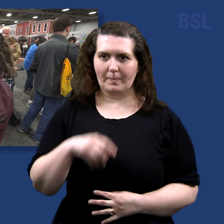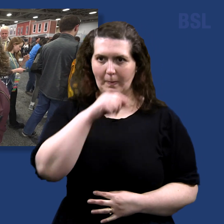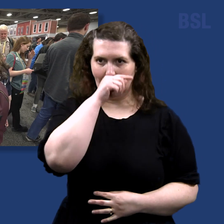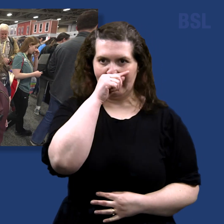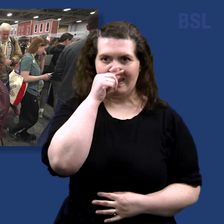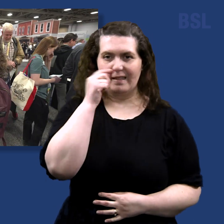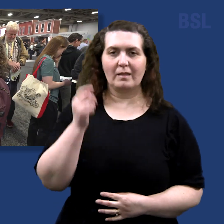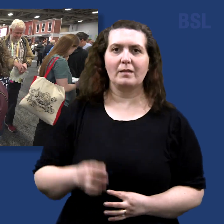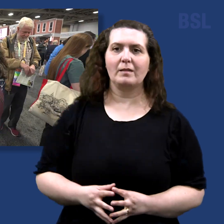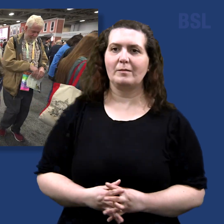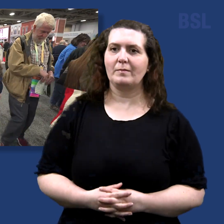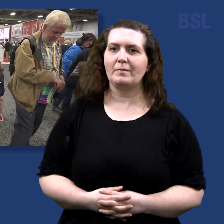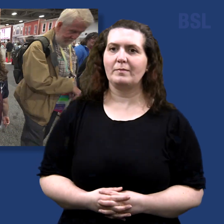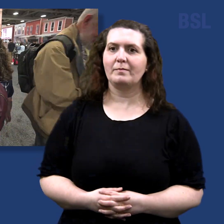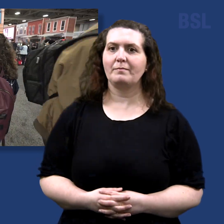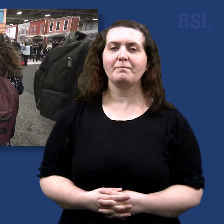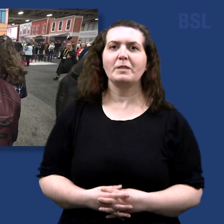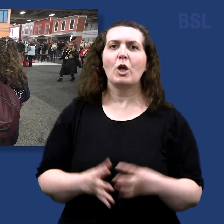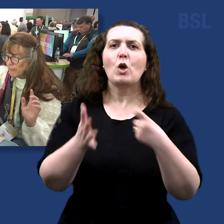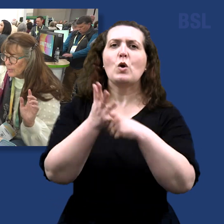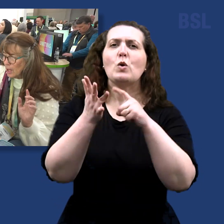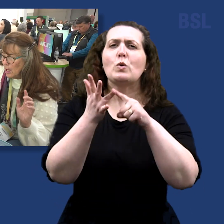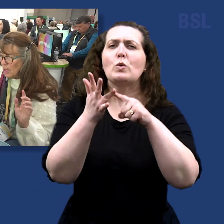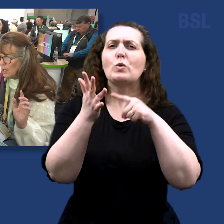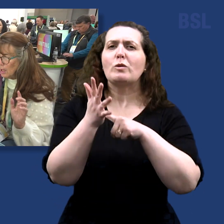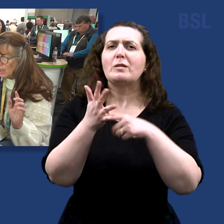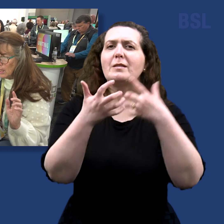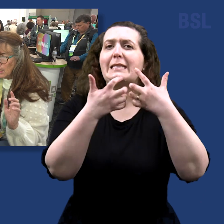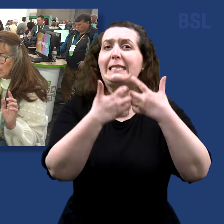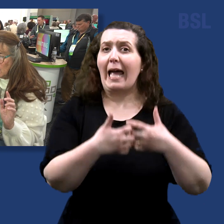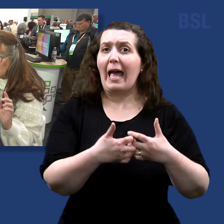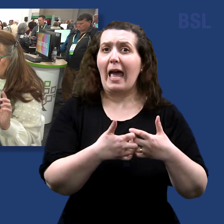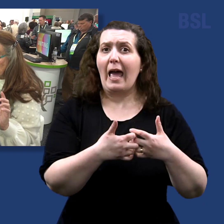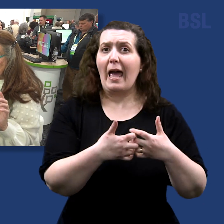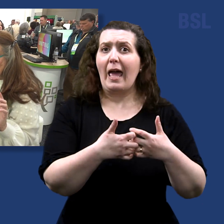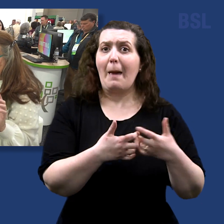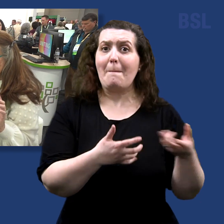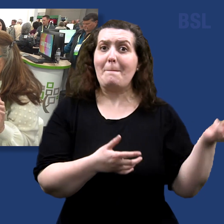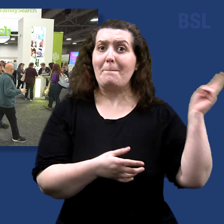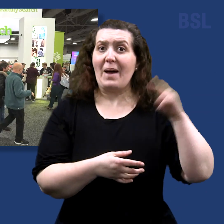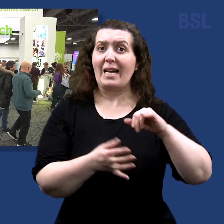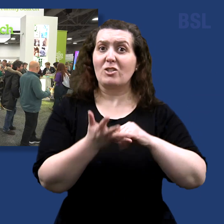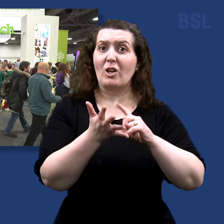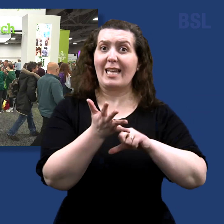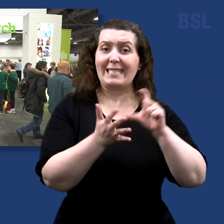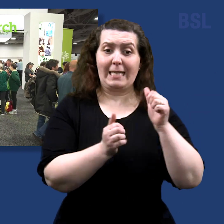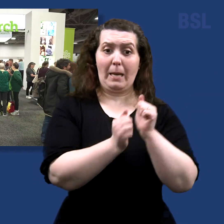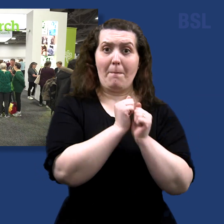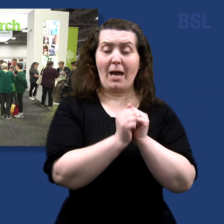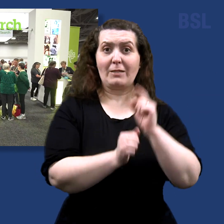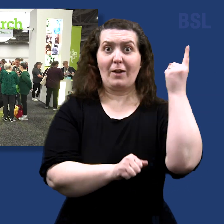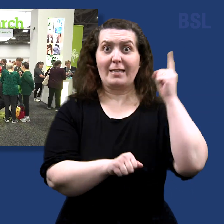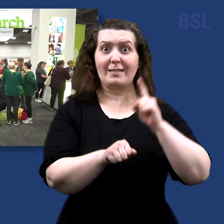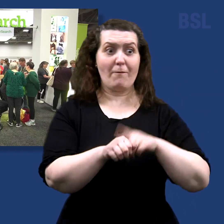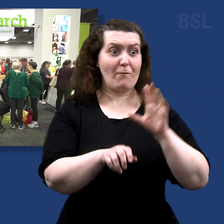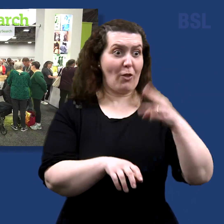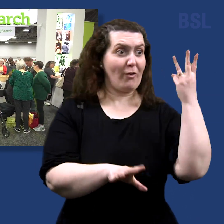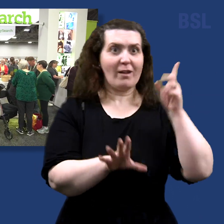Roots Tech 2023 returned to Salt Lake City in March for the first time in person in three years. The Family Search